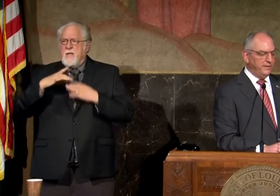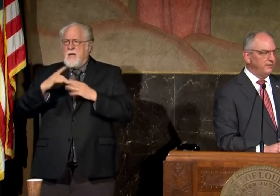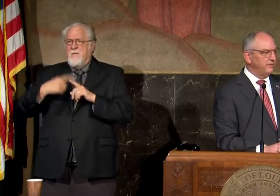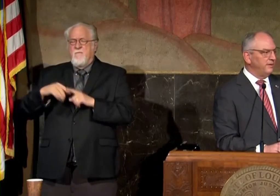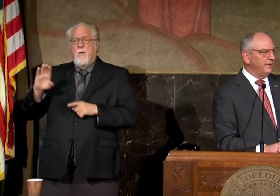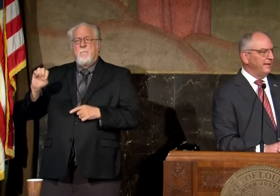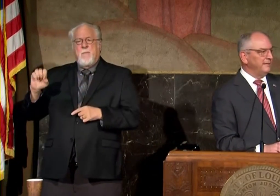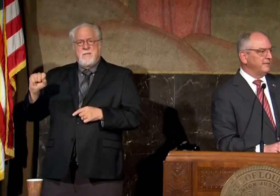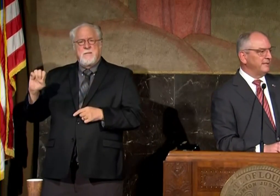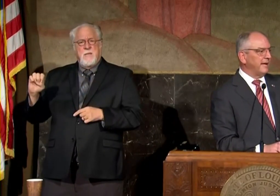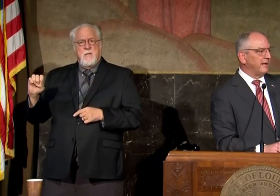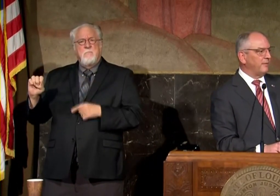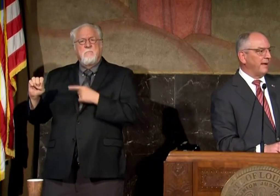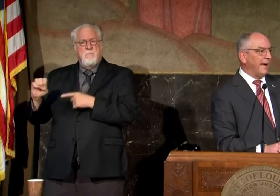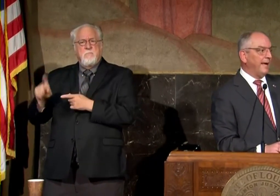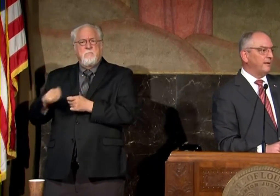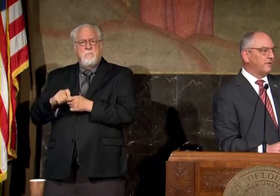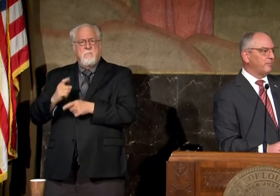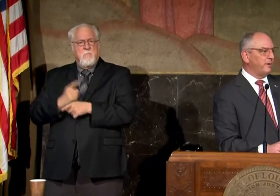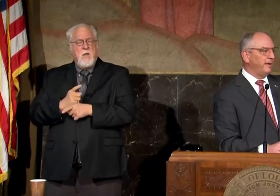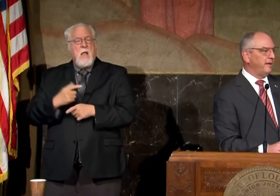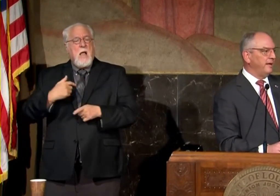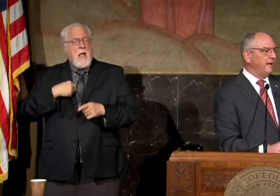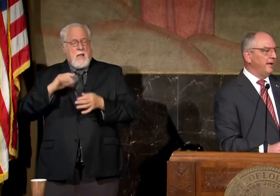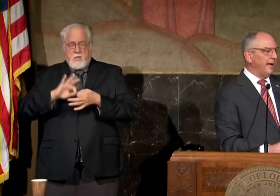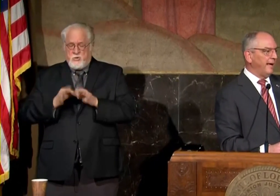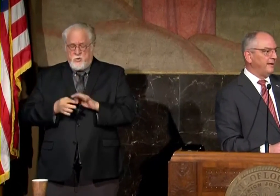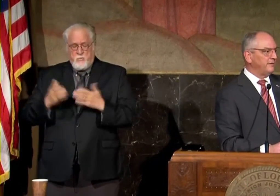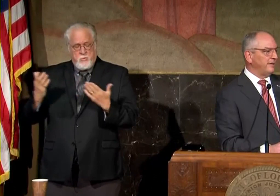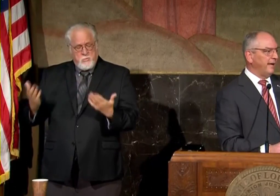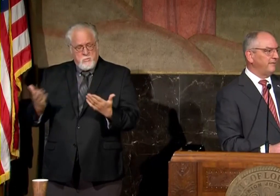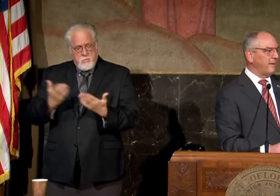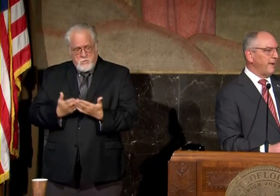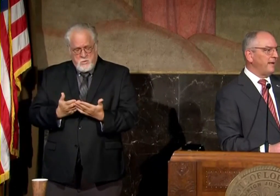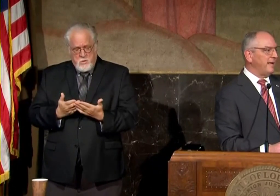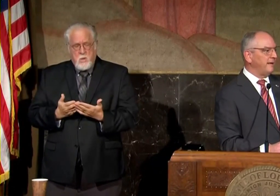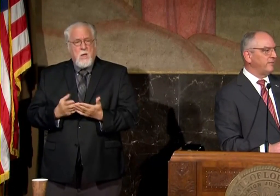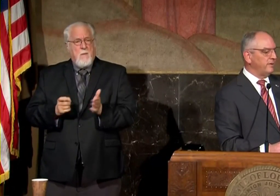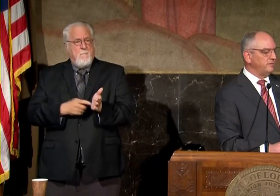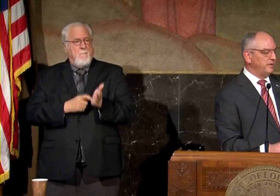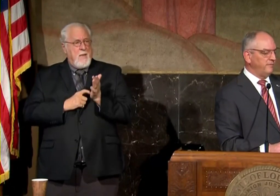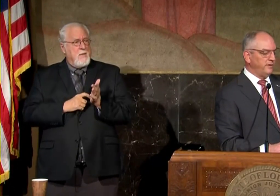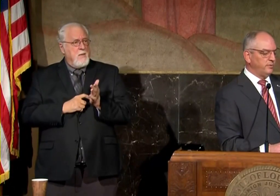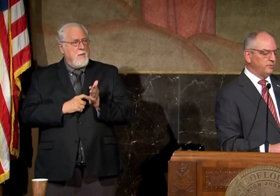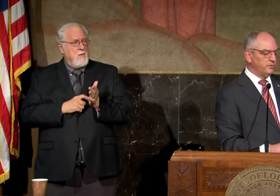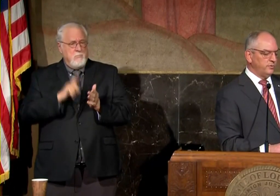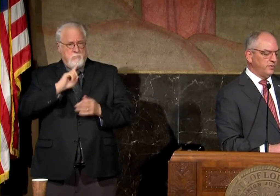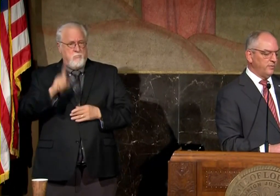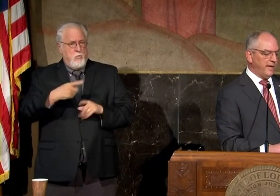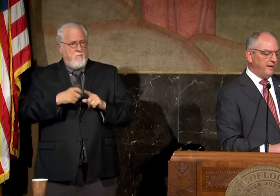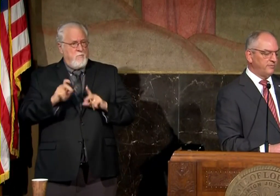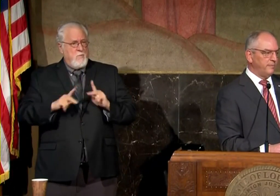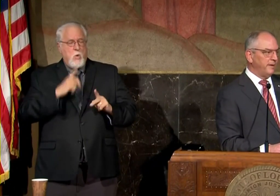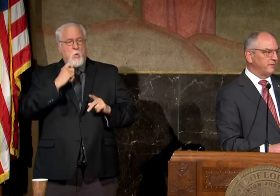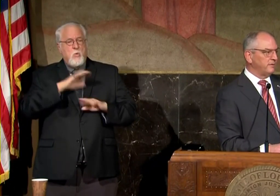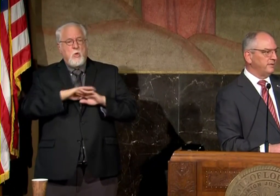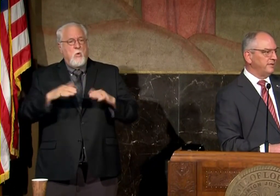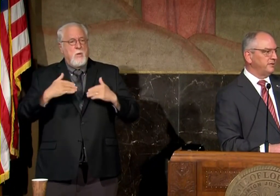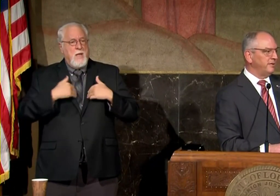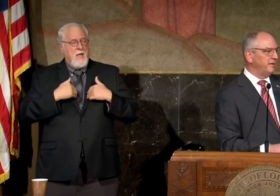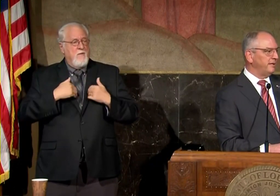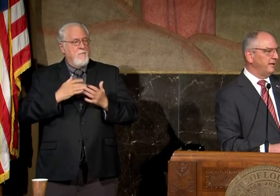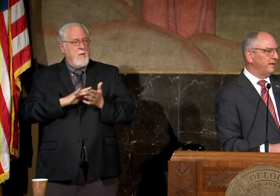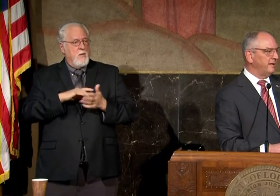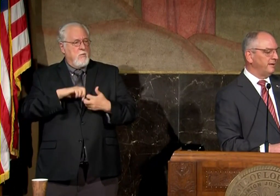bessie is is exactly right i interpret it as as a mandate for those individuals who don't have some medical